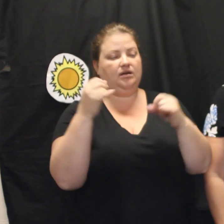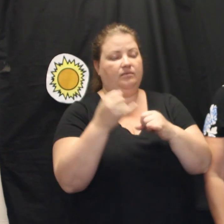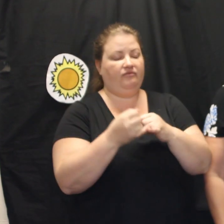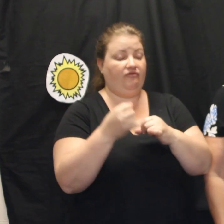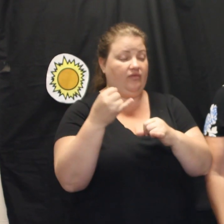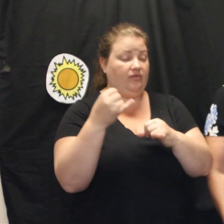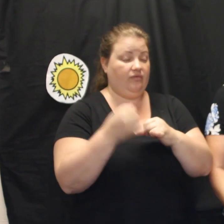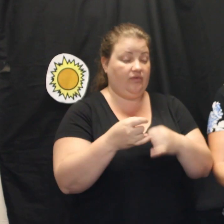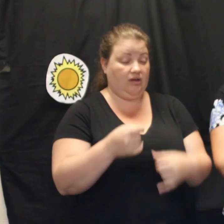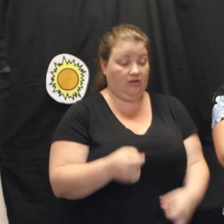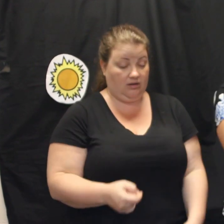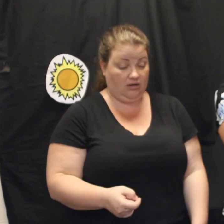still dark.